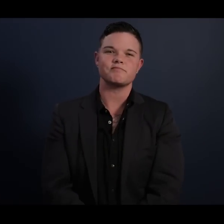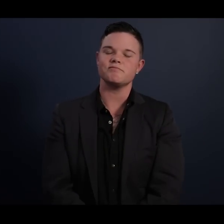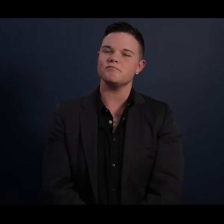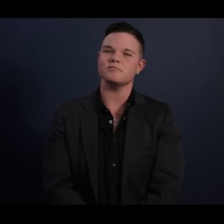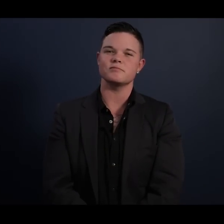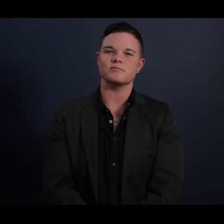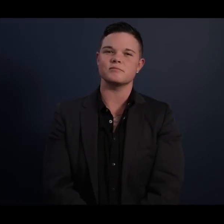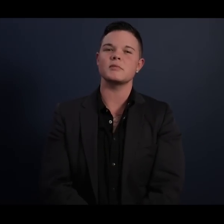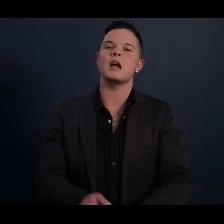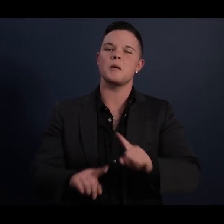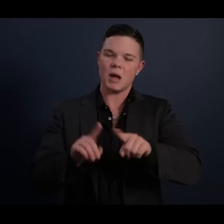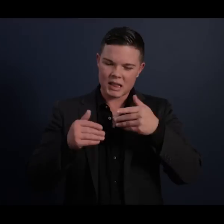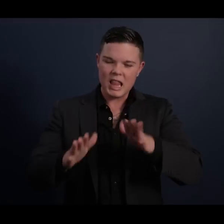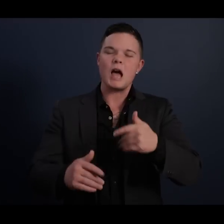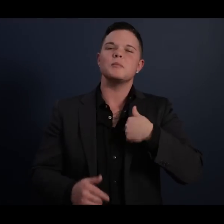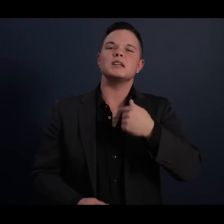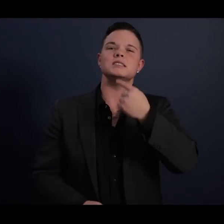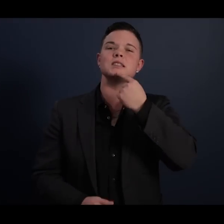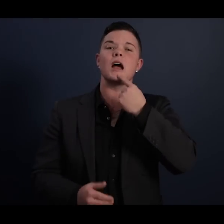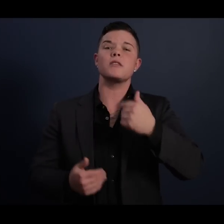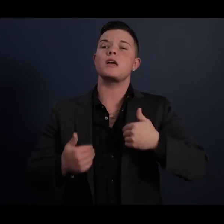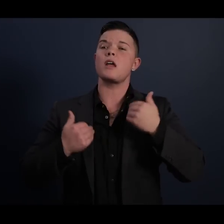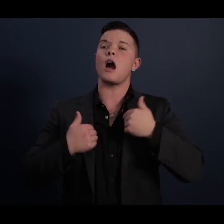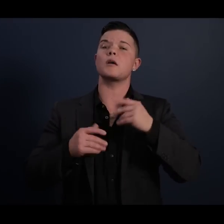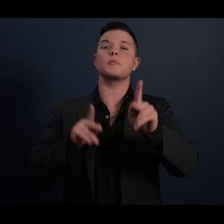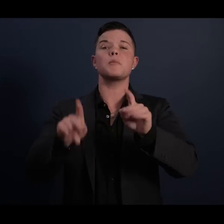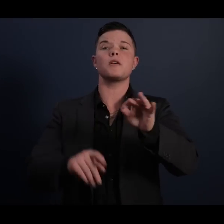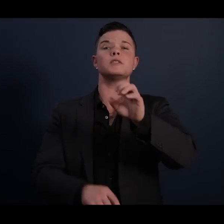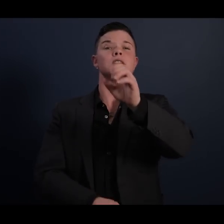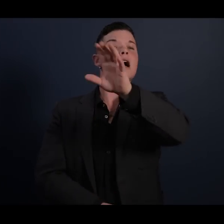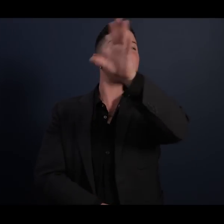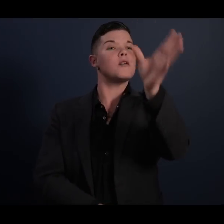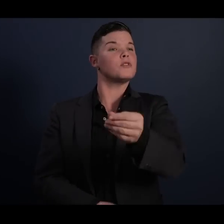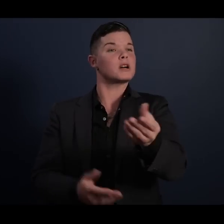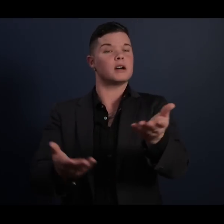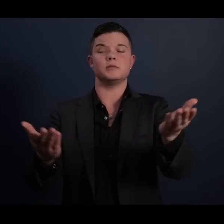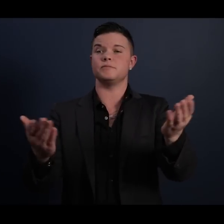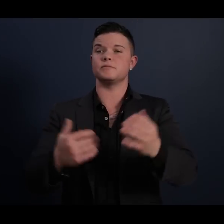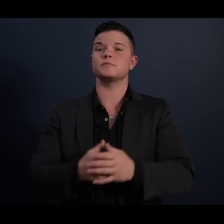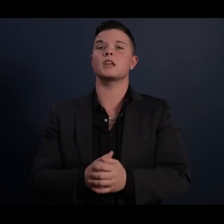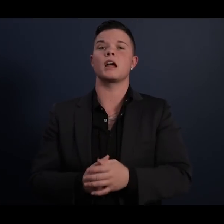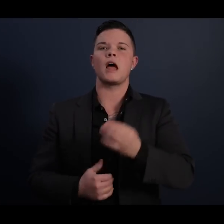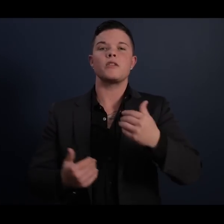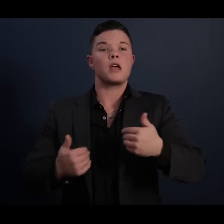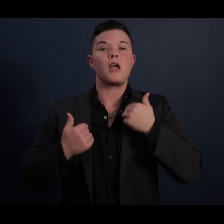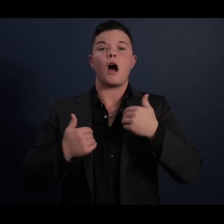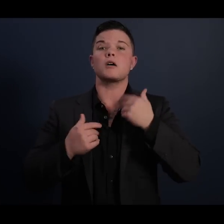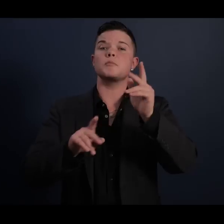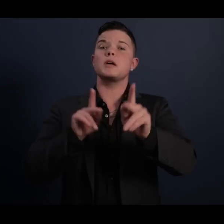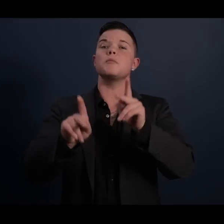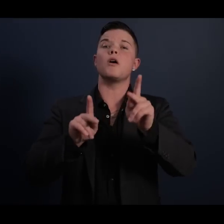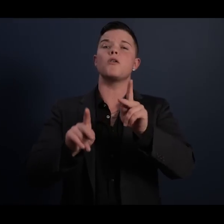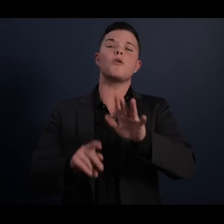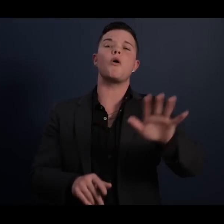But let me say to the young people of Africa and the young people around the world,